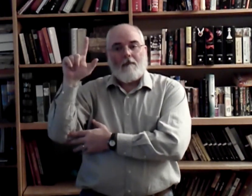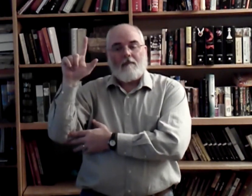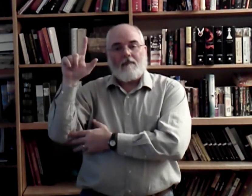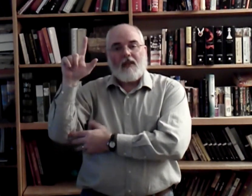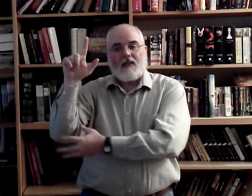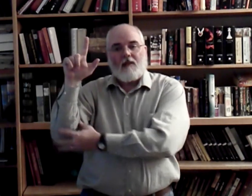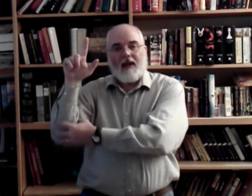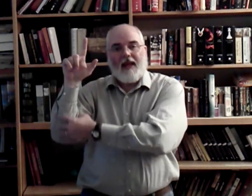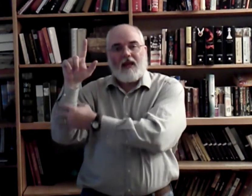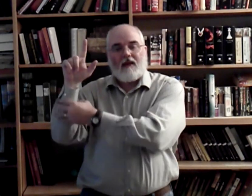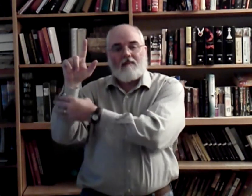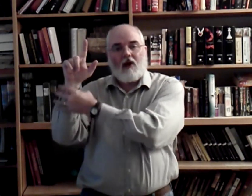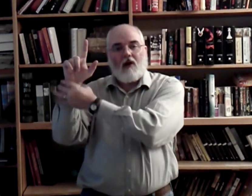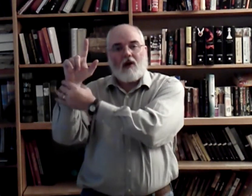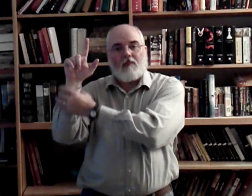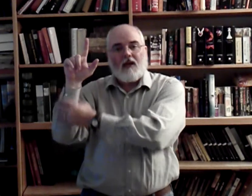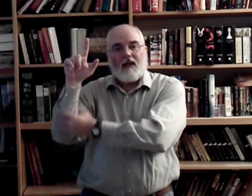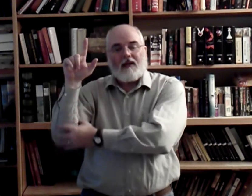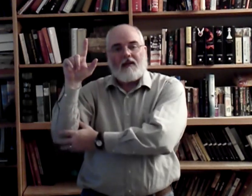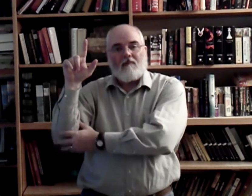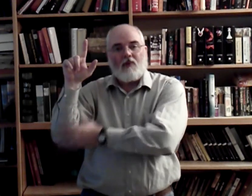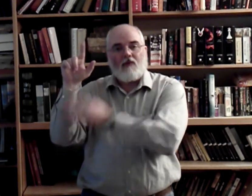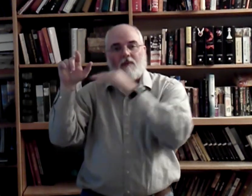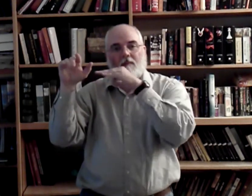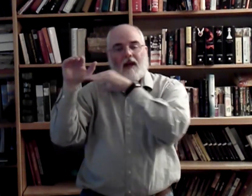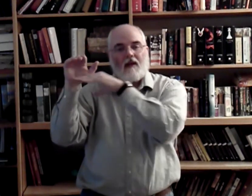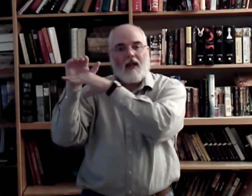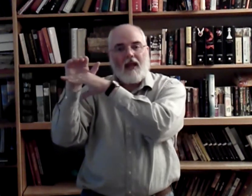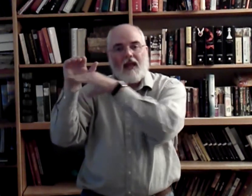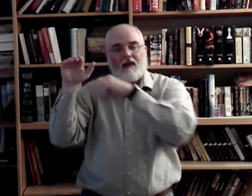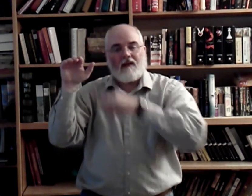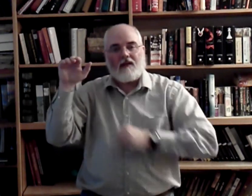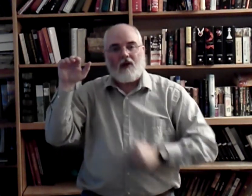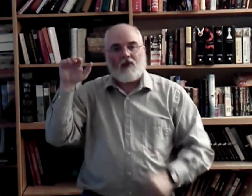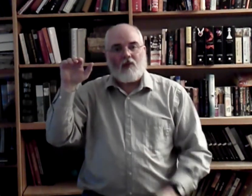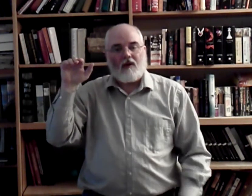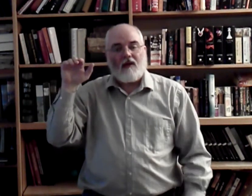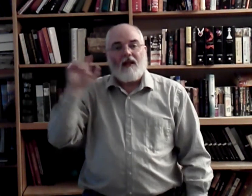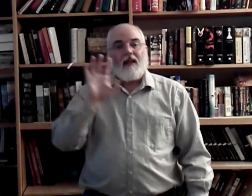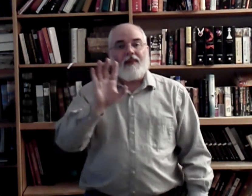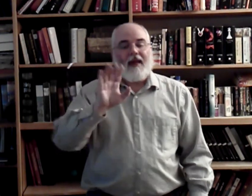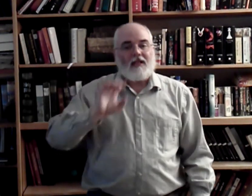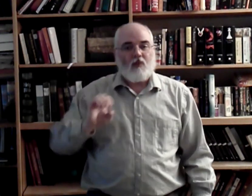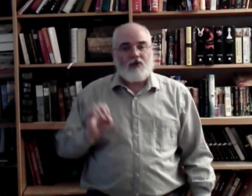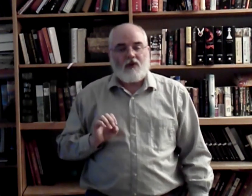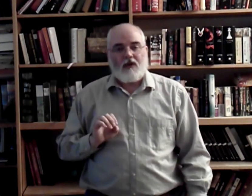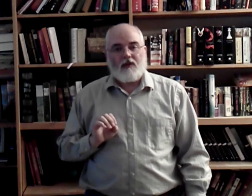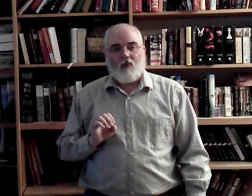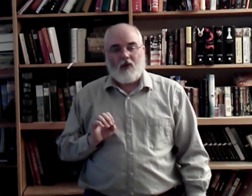So, see, my hand, my arm didn't move, but my hand did all the work. That's what you need to work